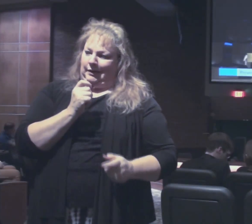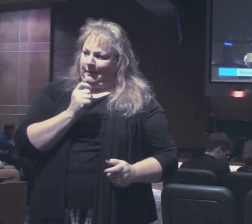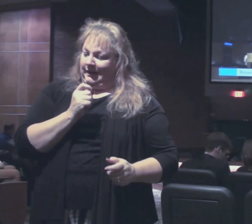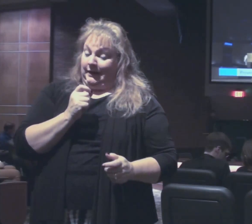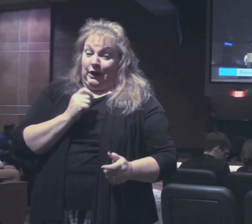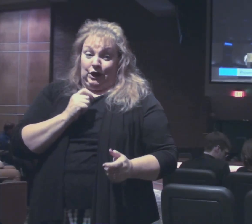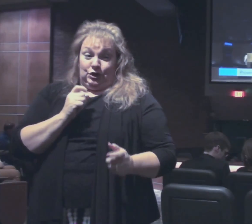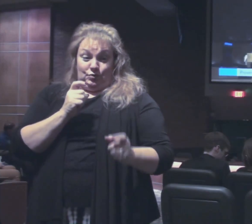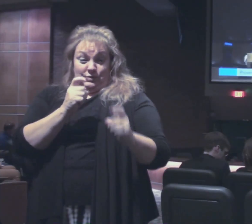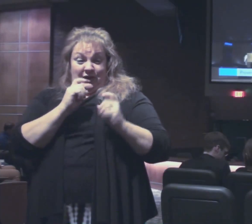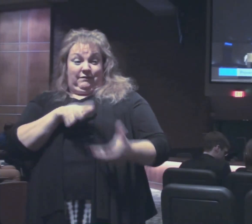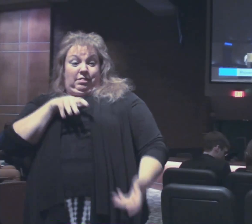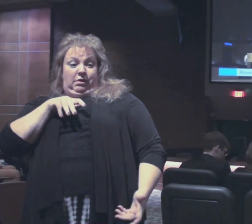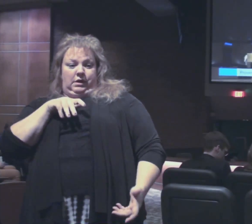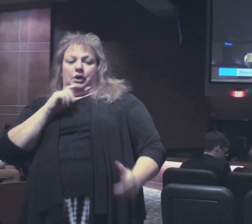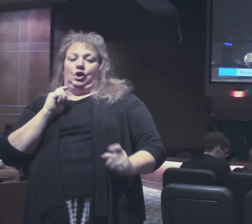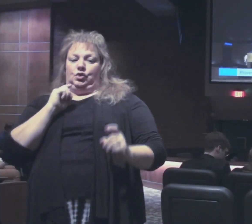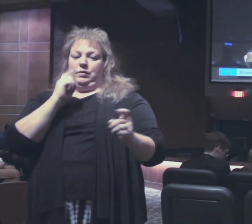will reap bountifully.